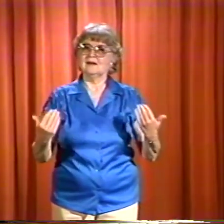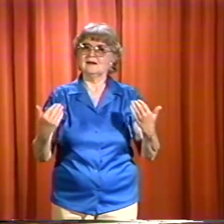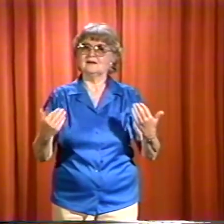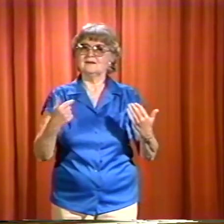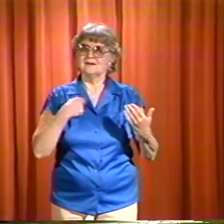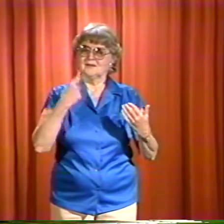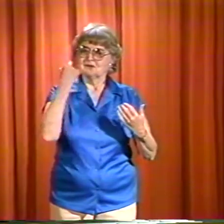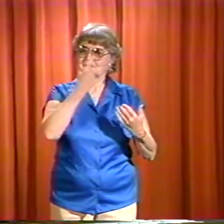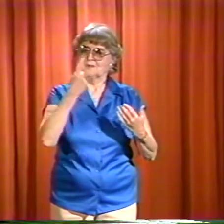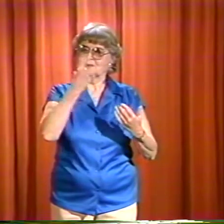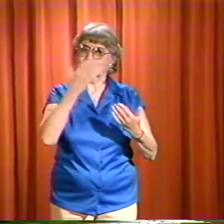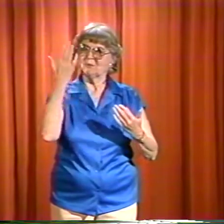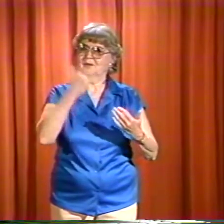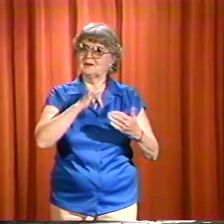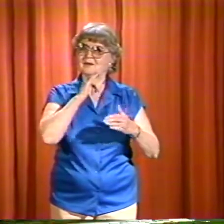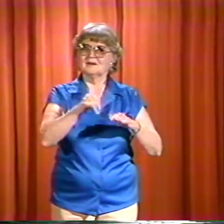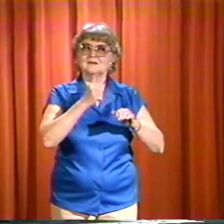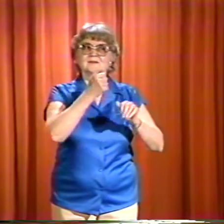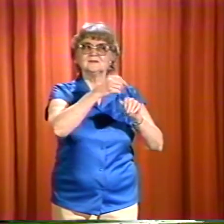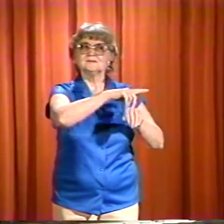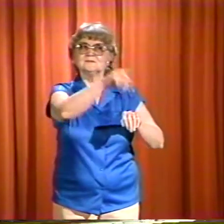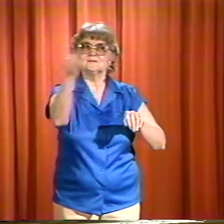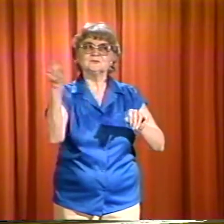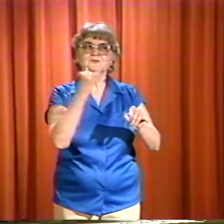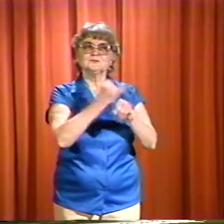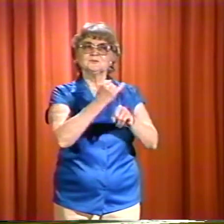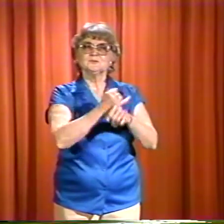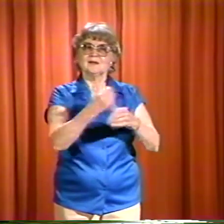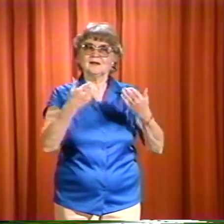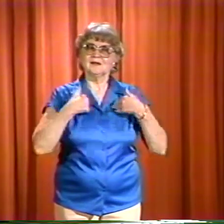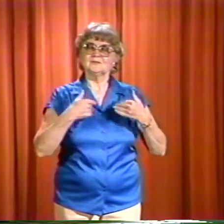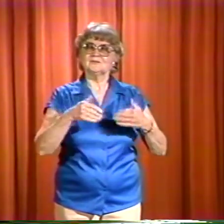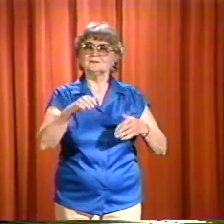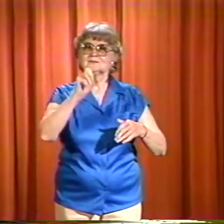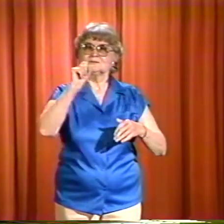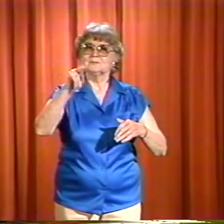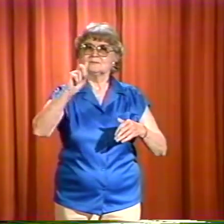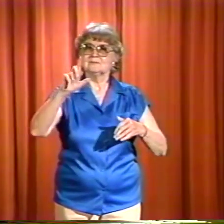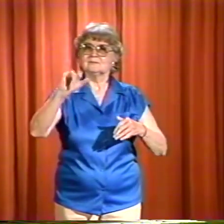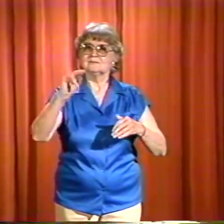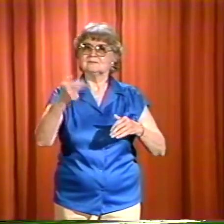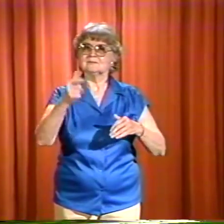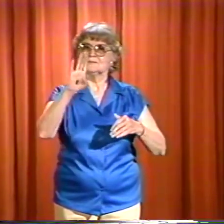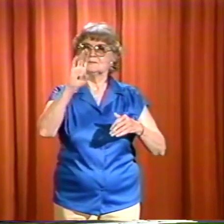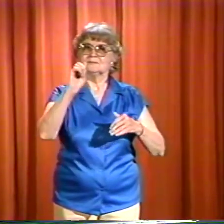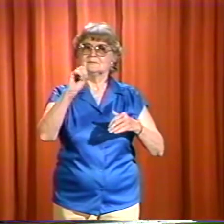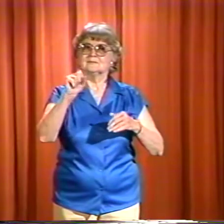Now, I wonder why schools for the deaf don't set up spelling bees.